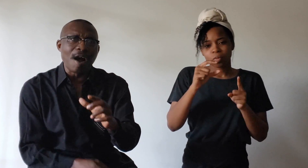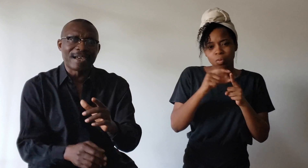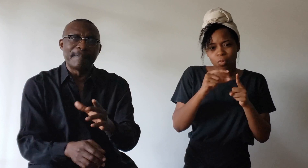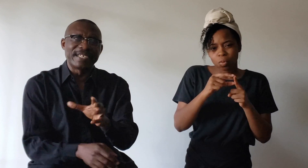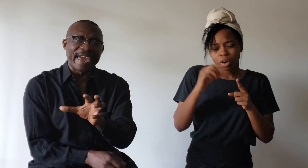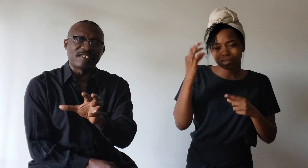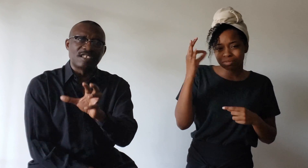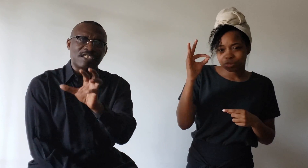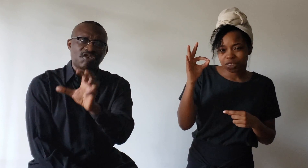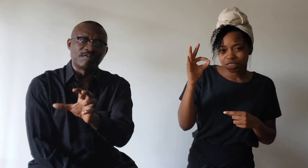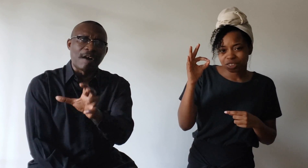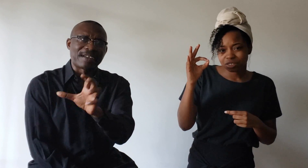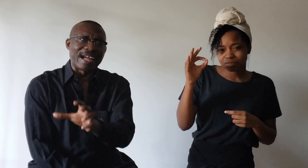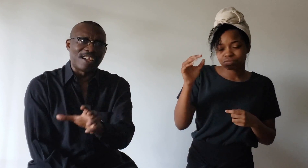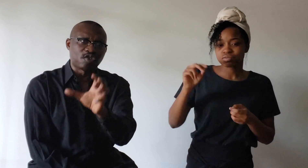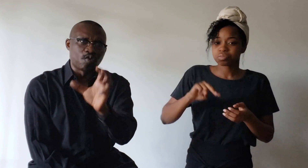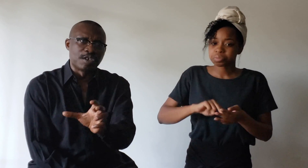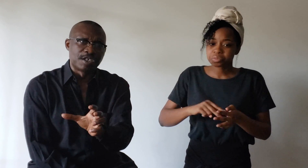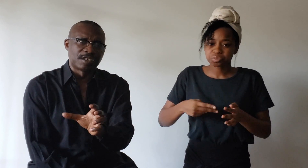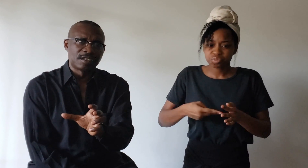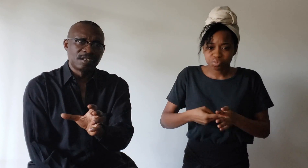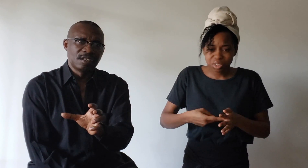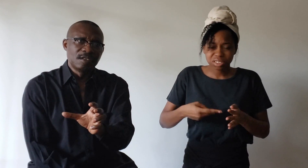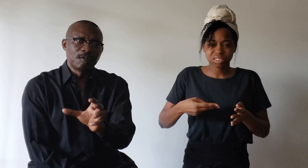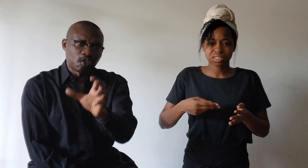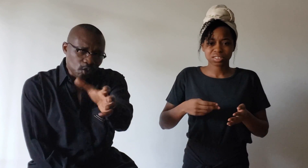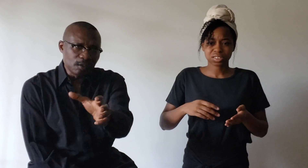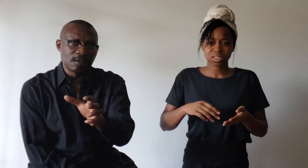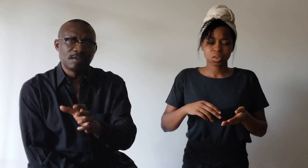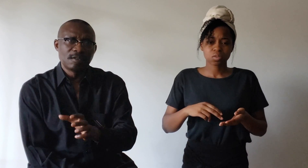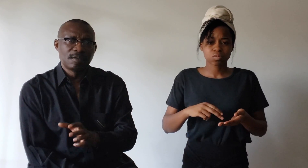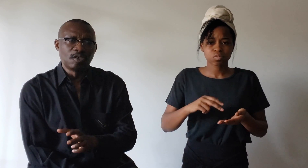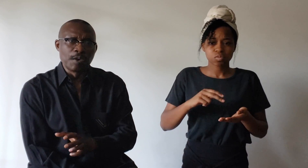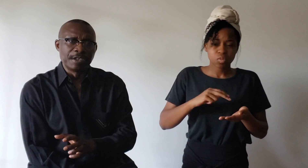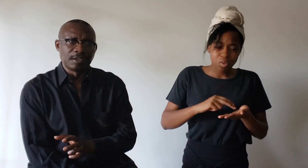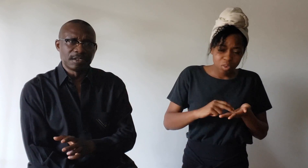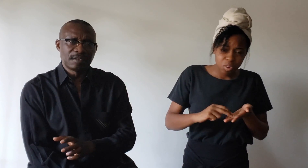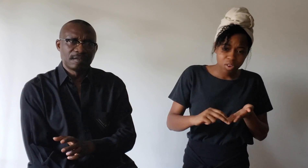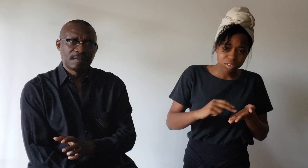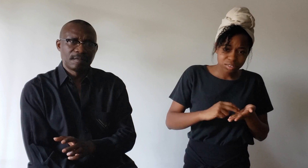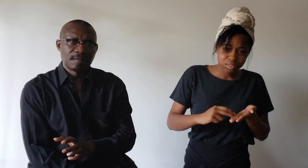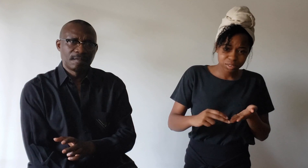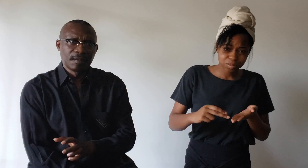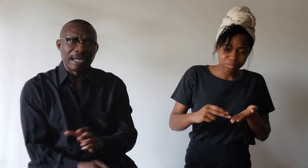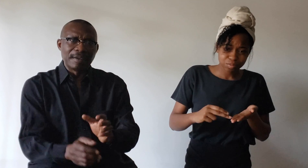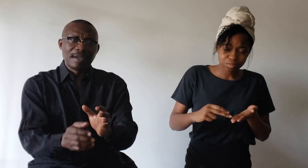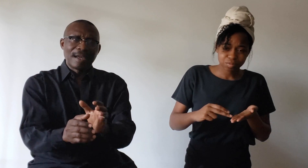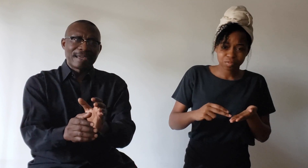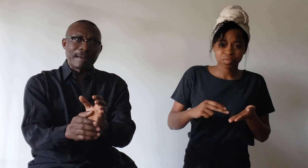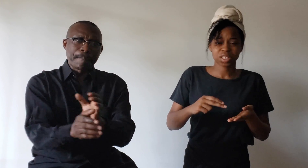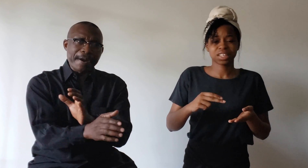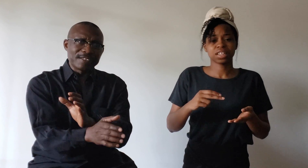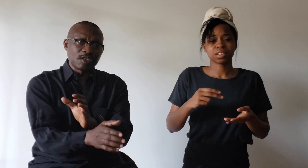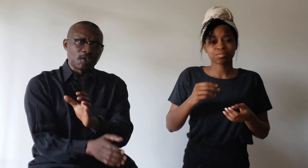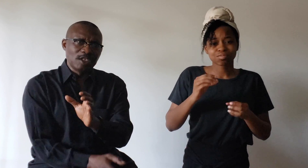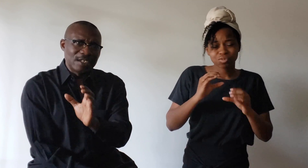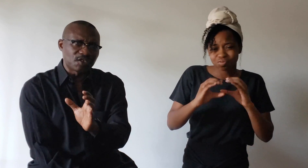or communicate the truth of God's word to the world. Now, compared to using